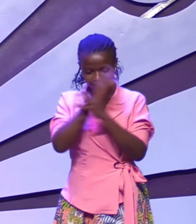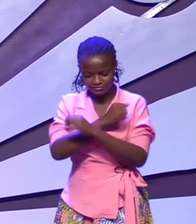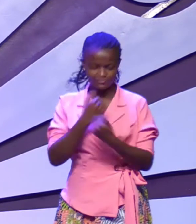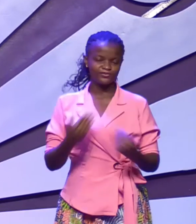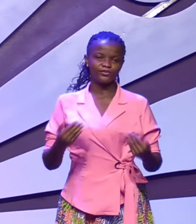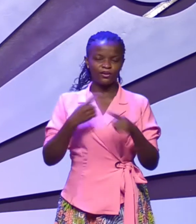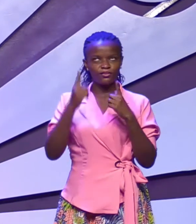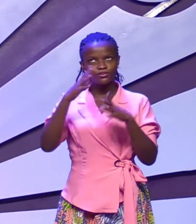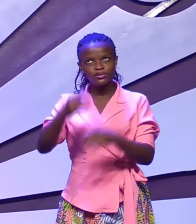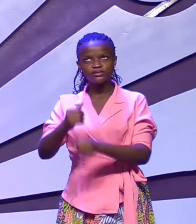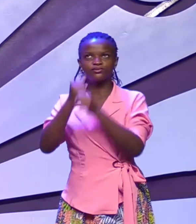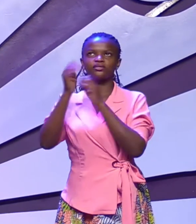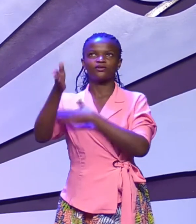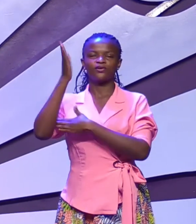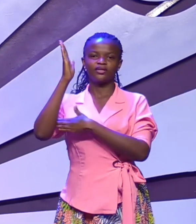But we trust God.